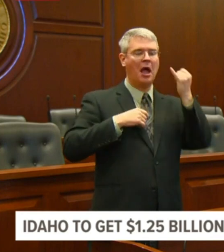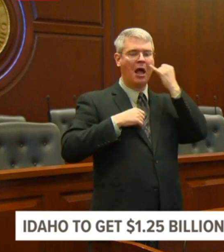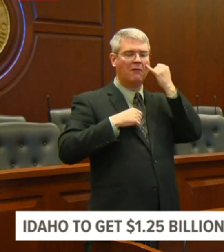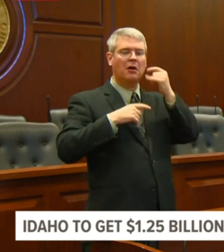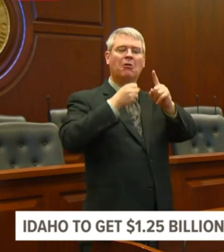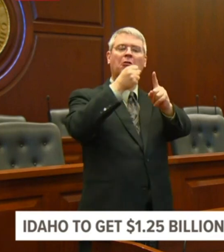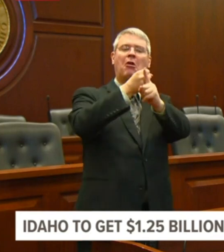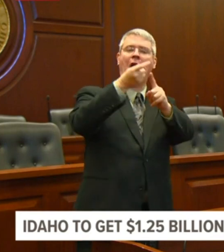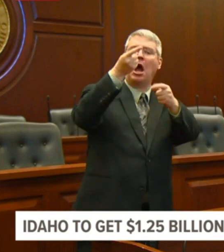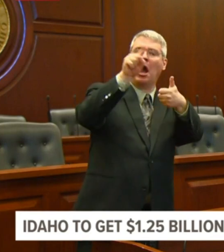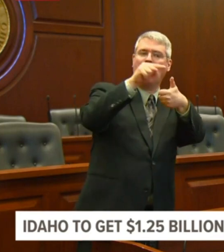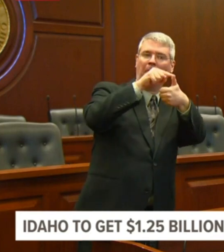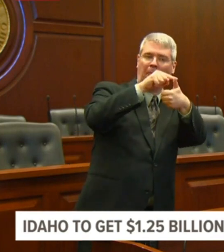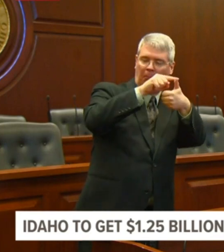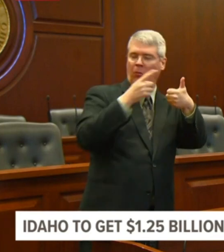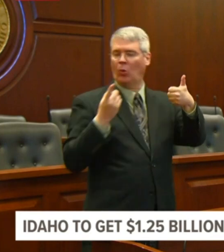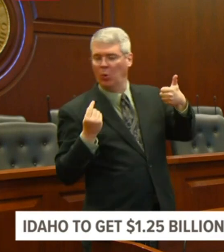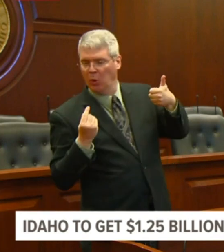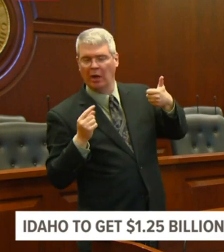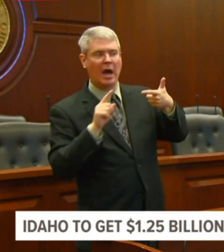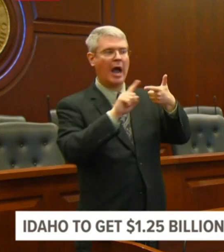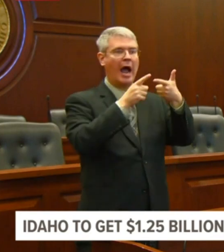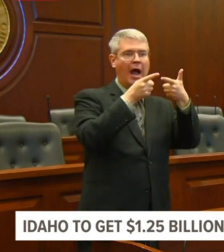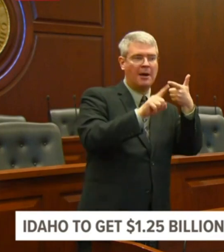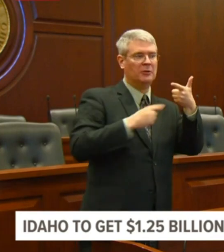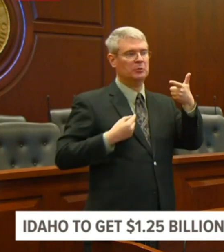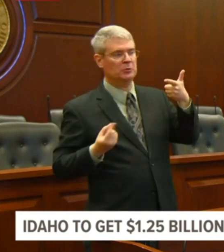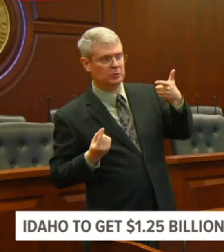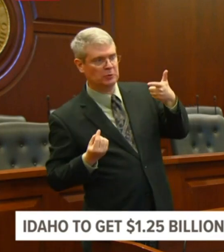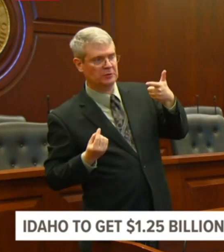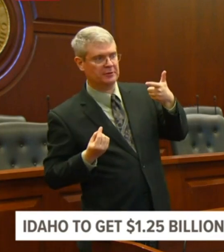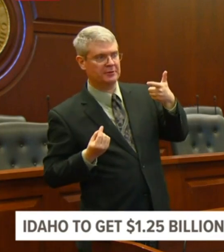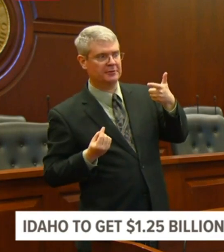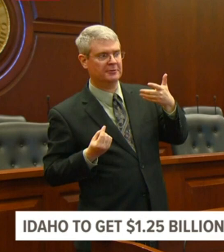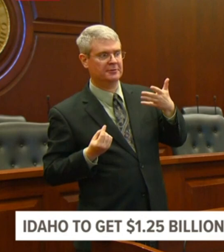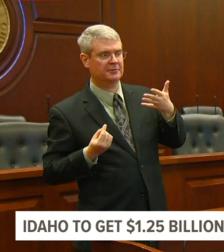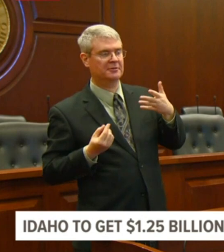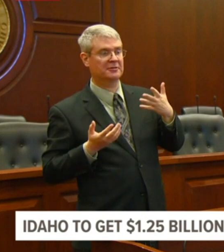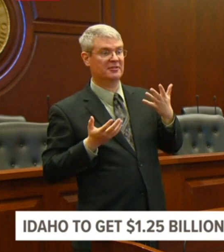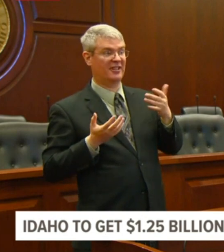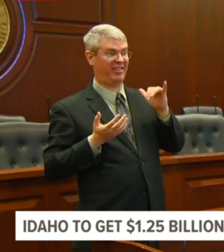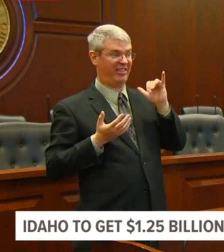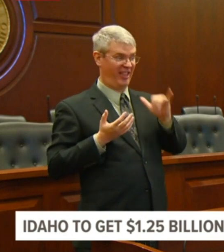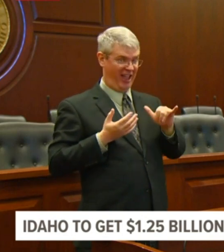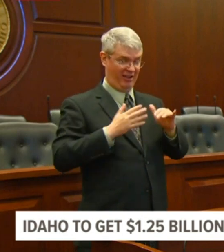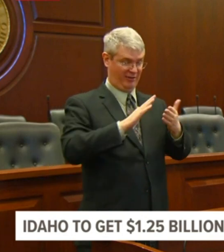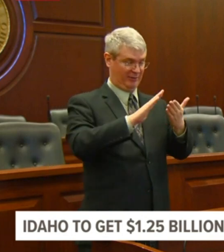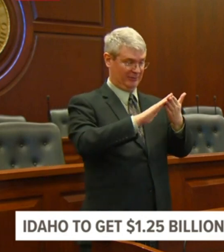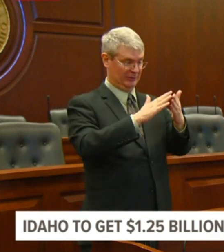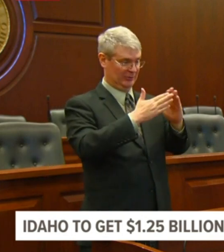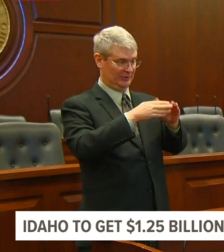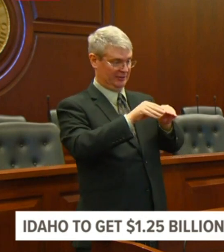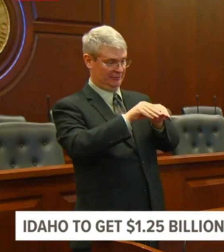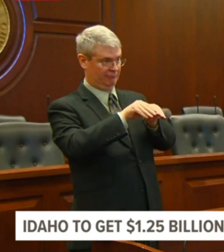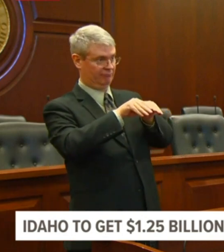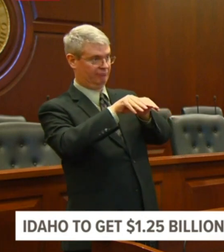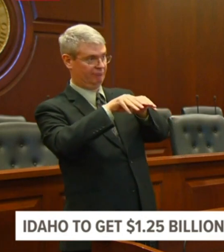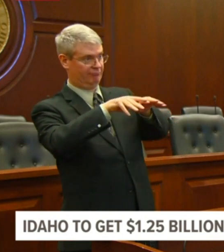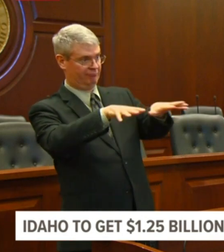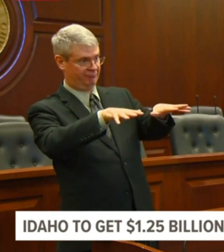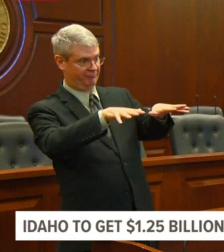community spread, we first had it limited just to Blaine County. We did the isolation order there. And then when we saw